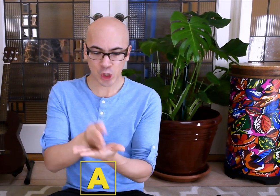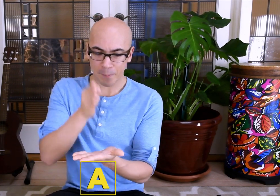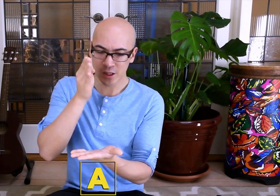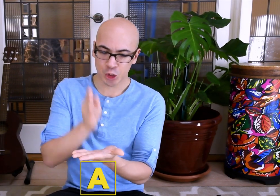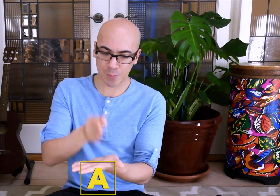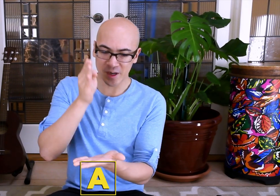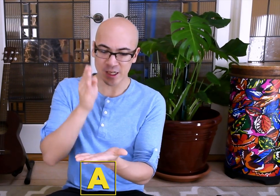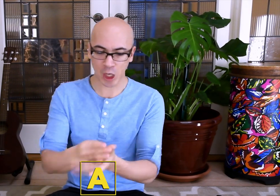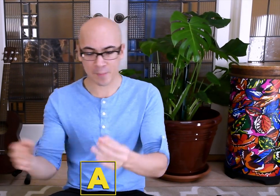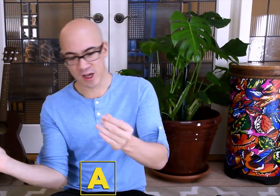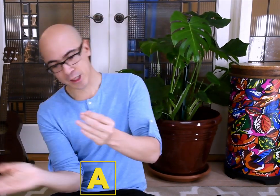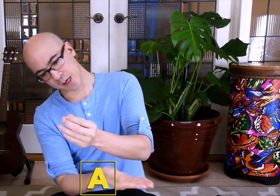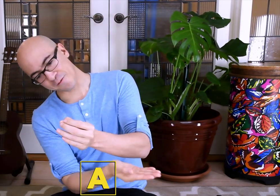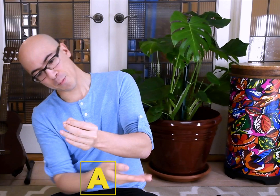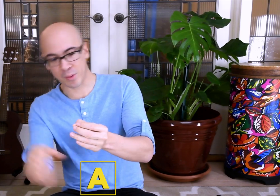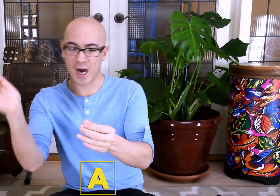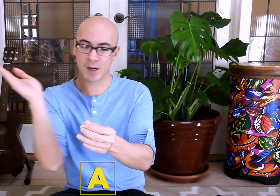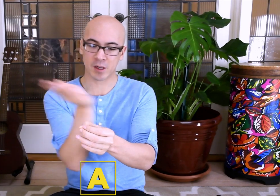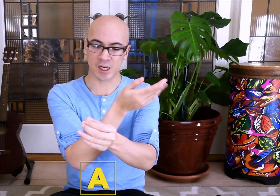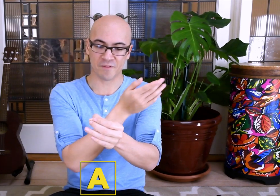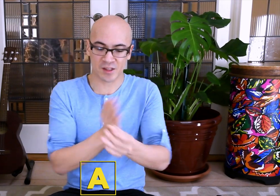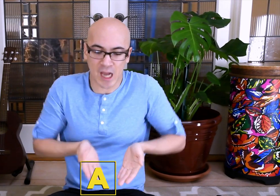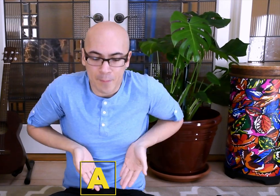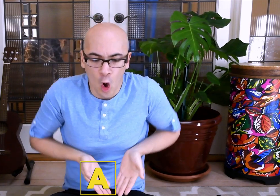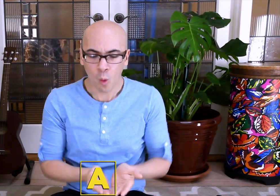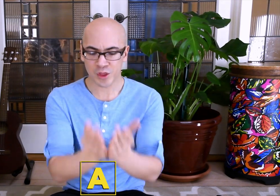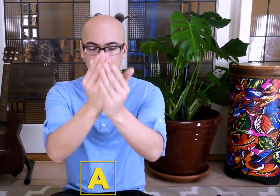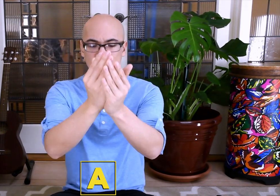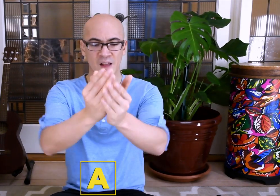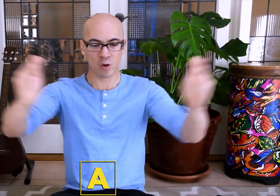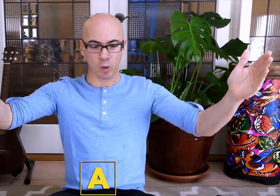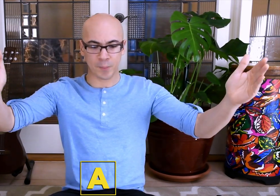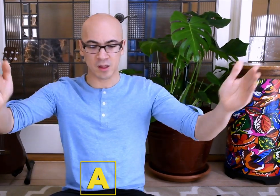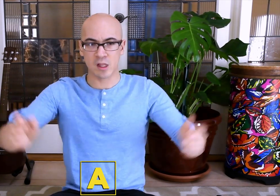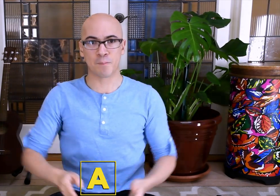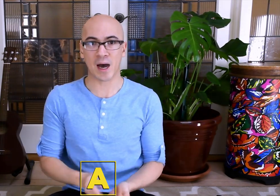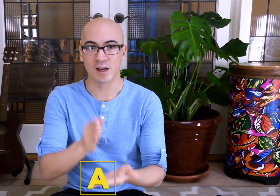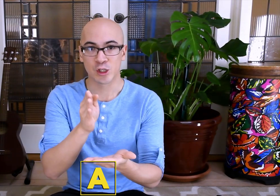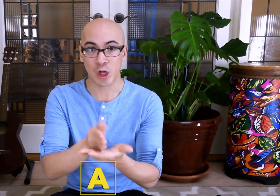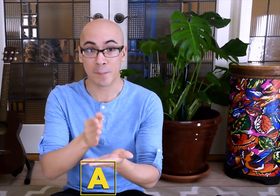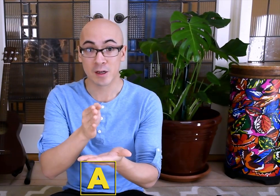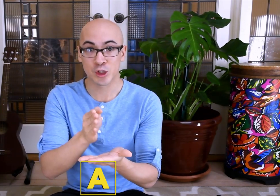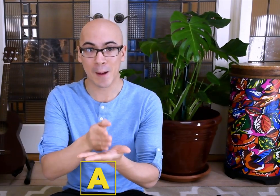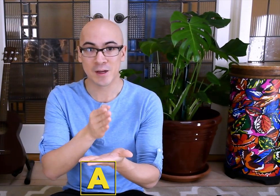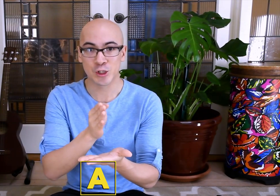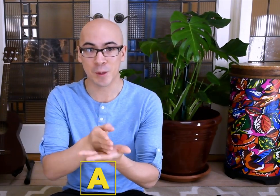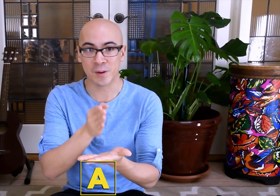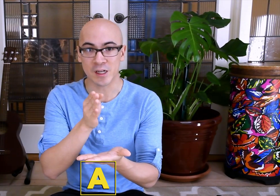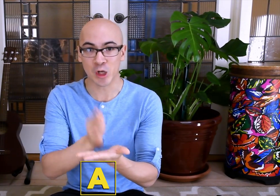chop, chippity chop. Cut off the bottom, cut off the top. What there is left, we'll put in the pot. Chop, chop, chippity chop.